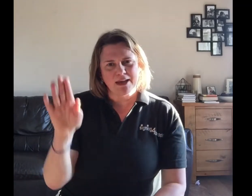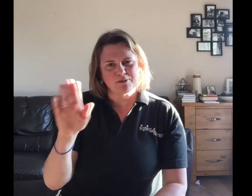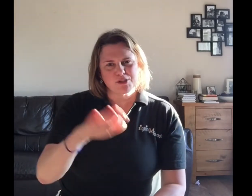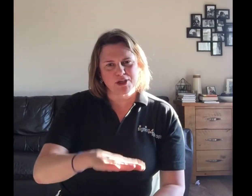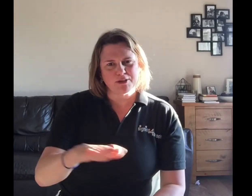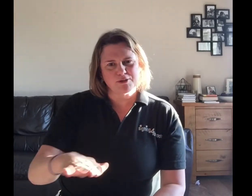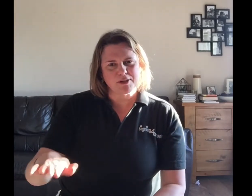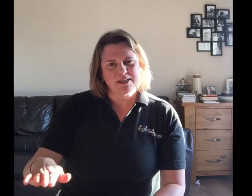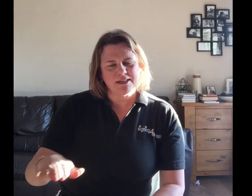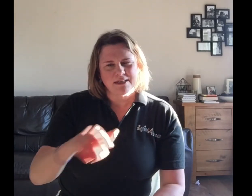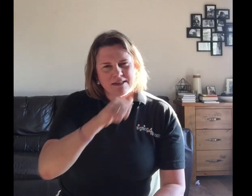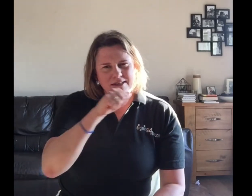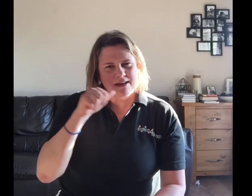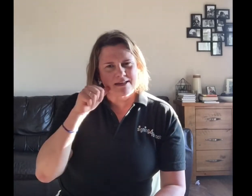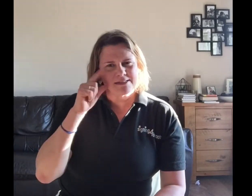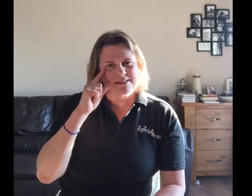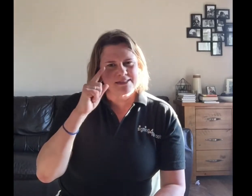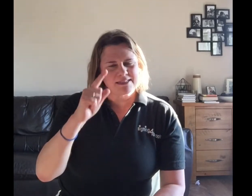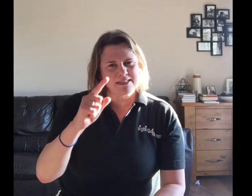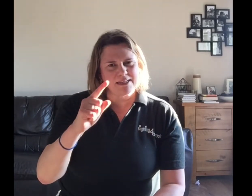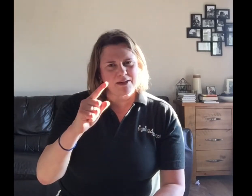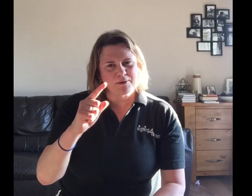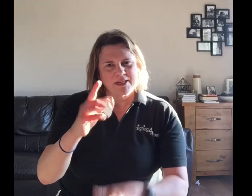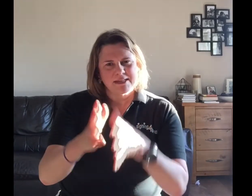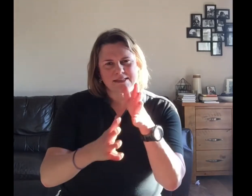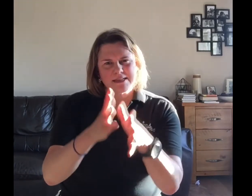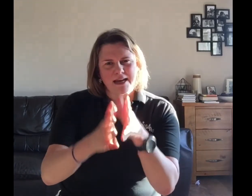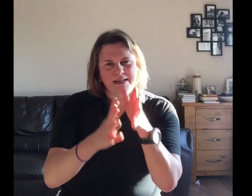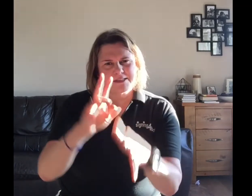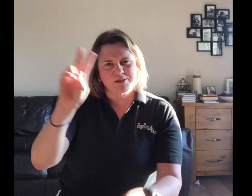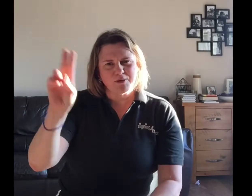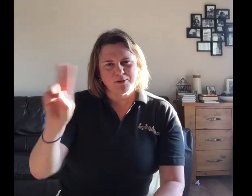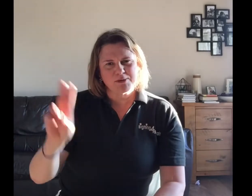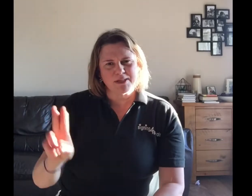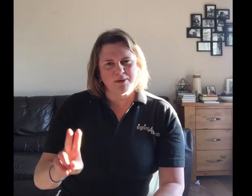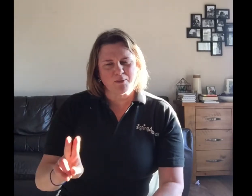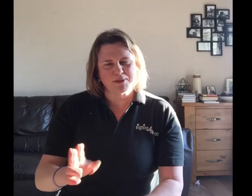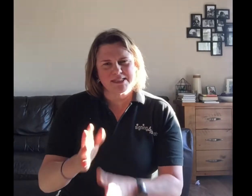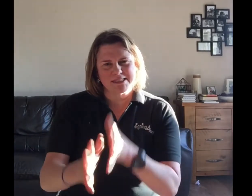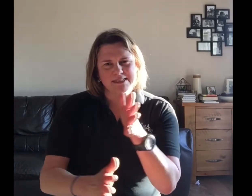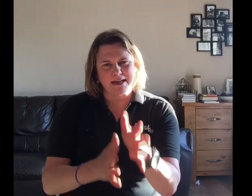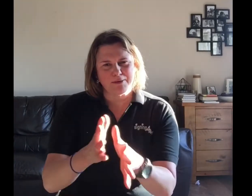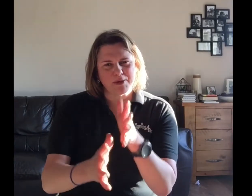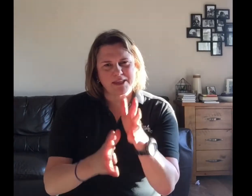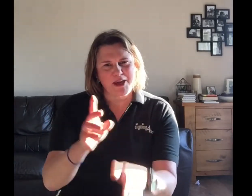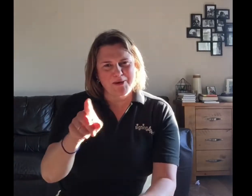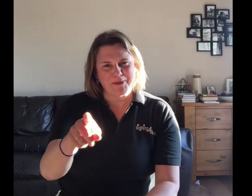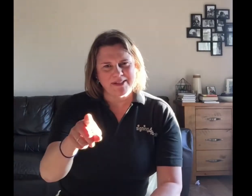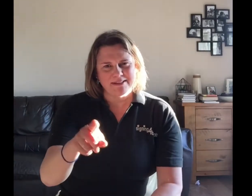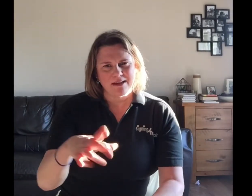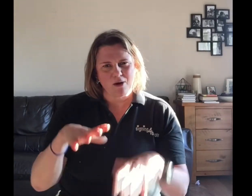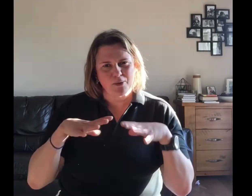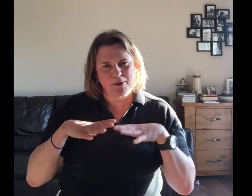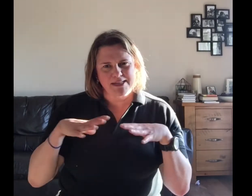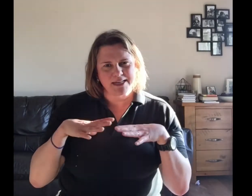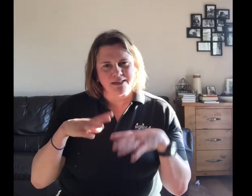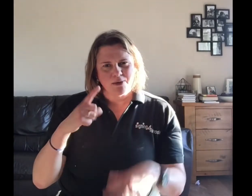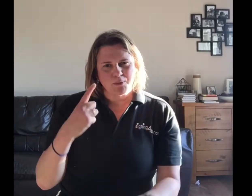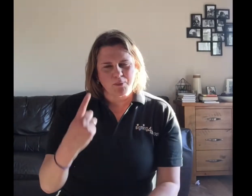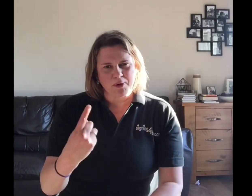children, nice to see you. Signing schools, wants to sign with you. Are we ready? One,